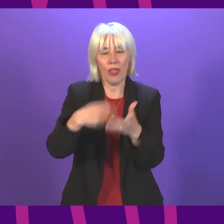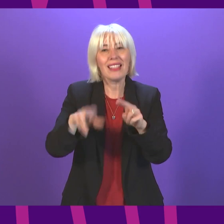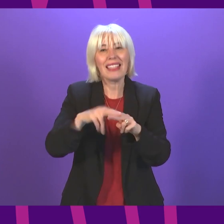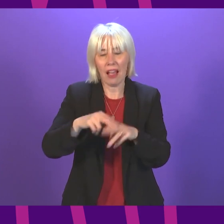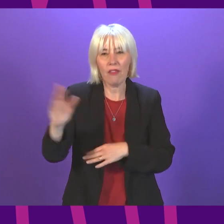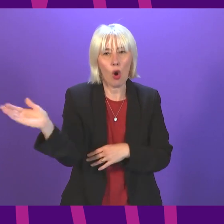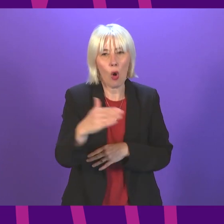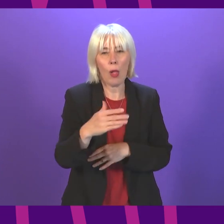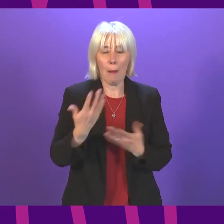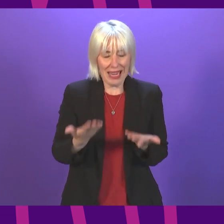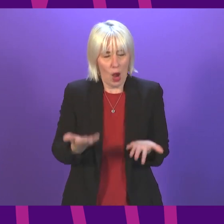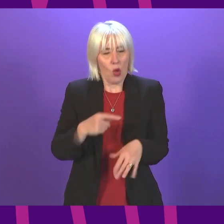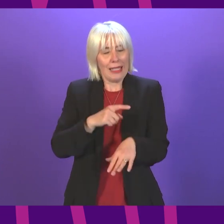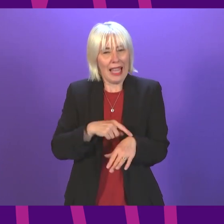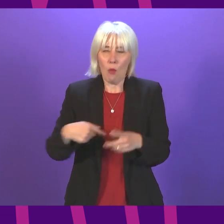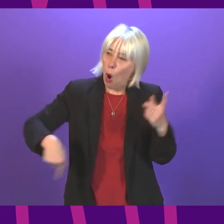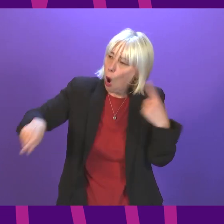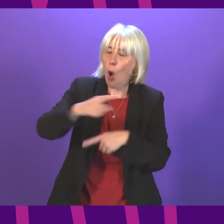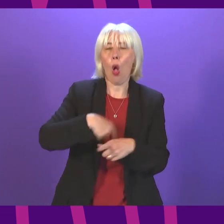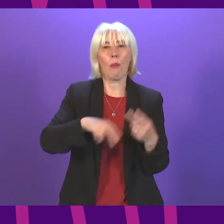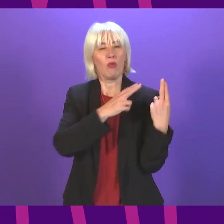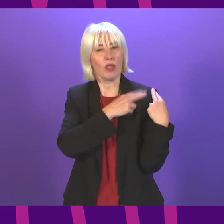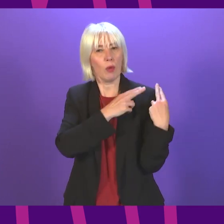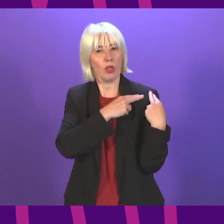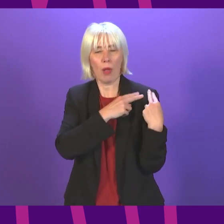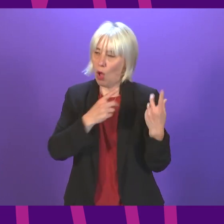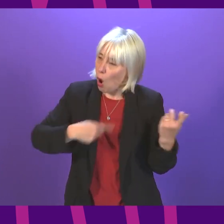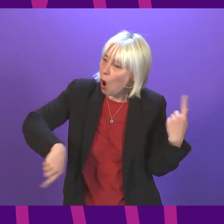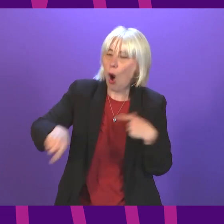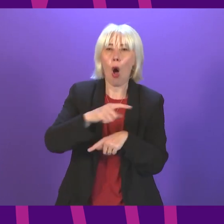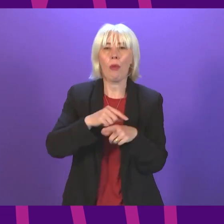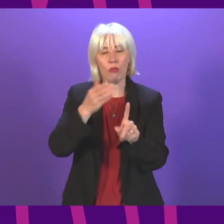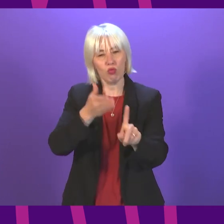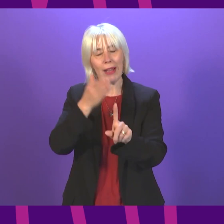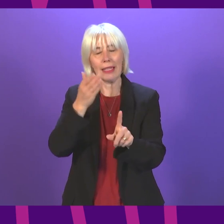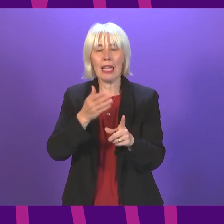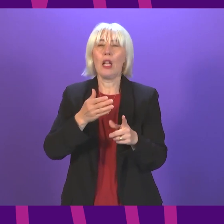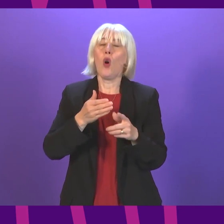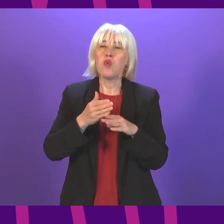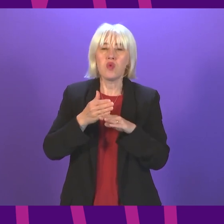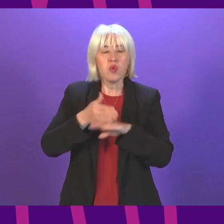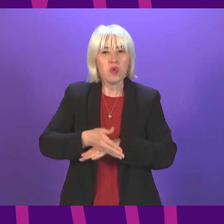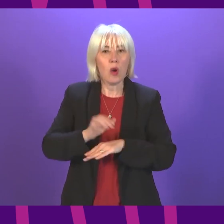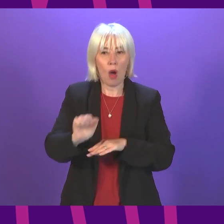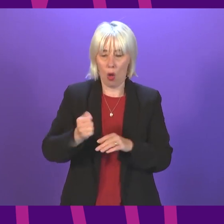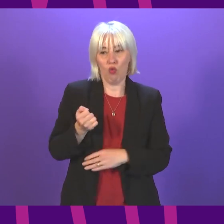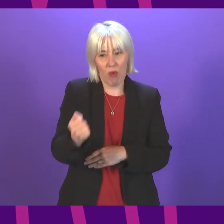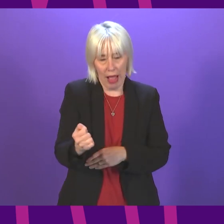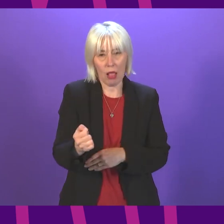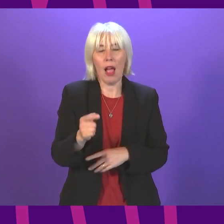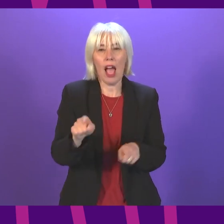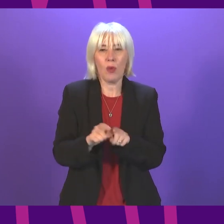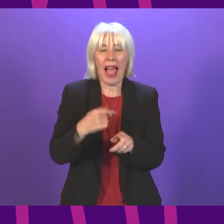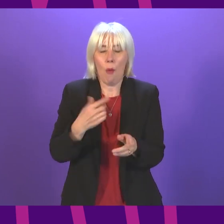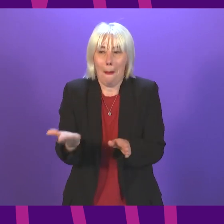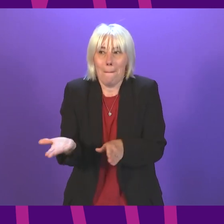But this is a time for everyone to act responsibly, time for recognising the challenges we face on the rail and finding a way to build back from